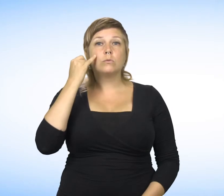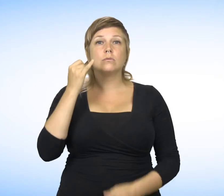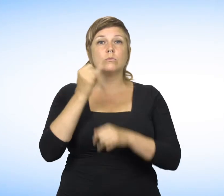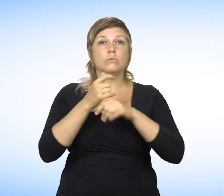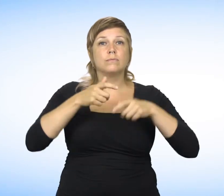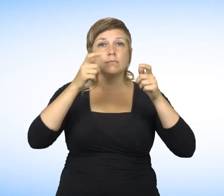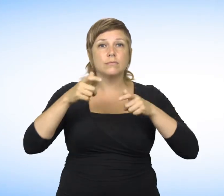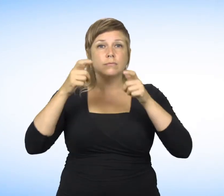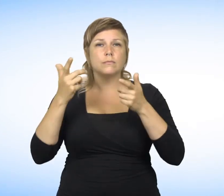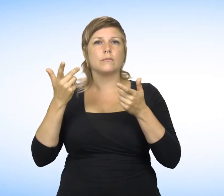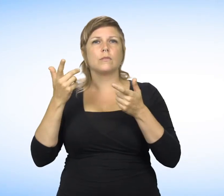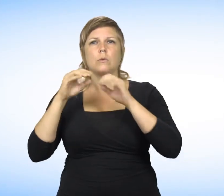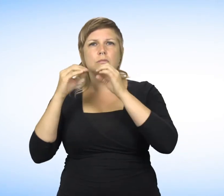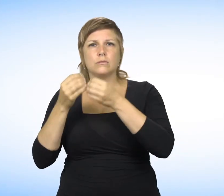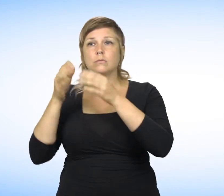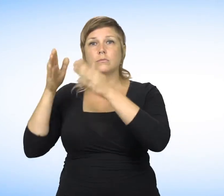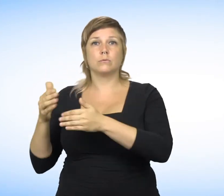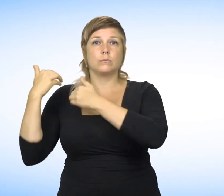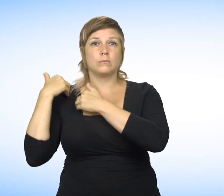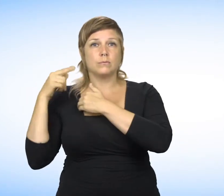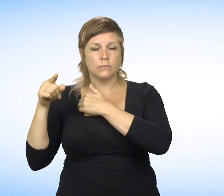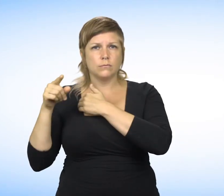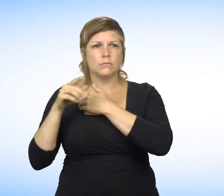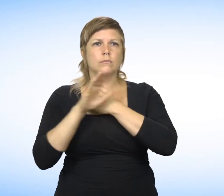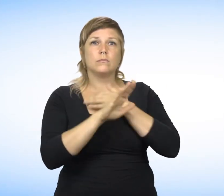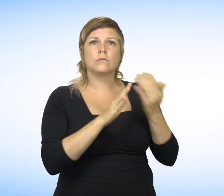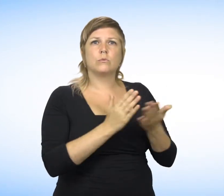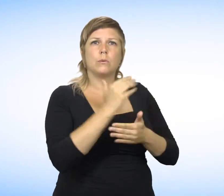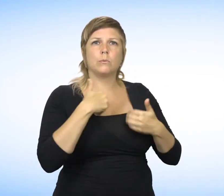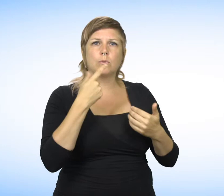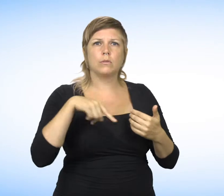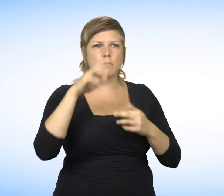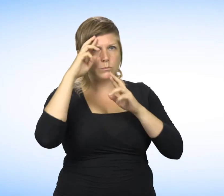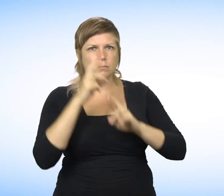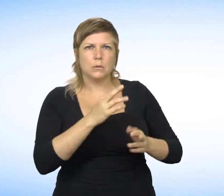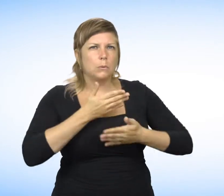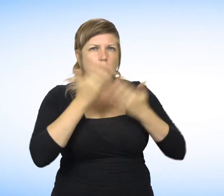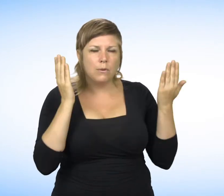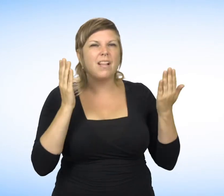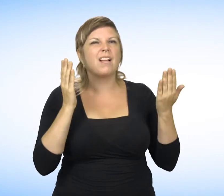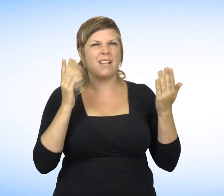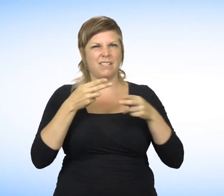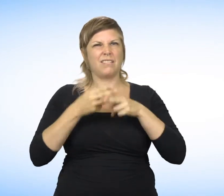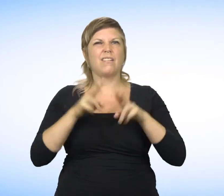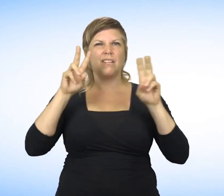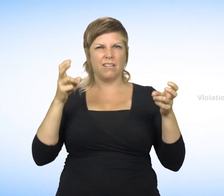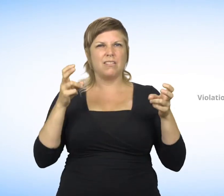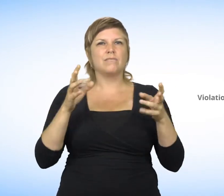When the institution, organization, or individual does not respect the youth's rights, it is considered